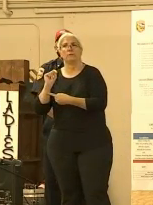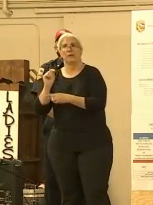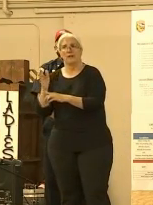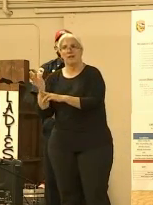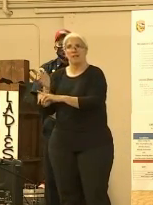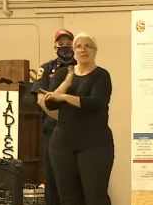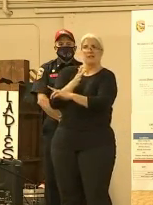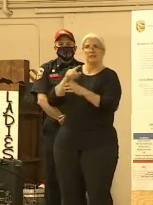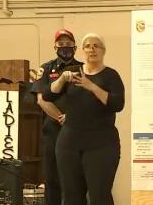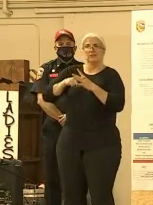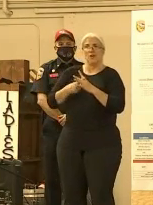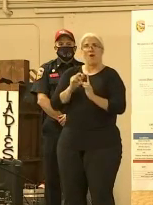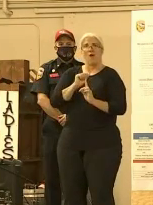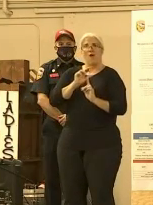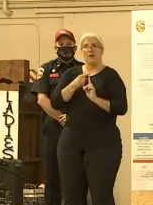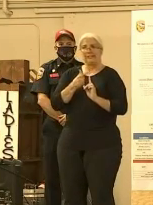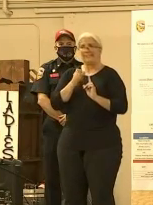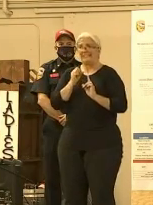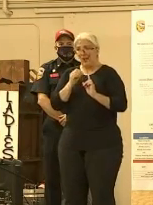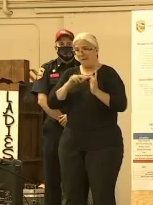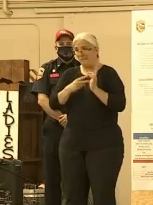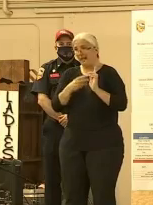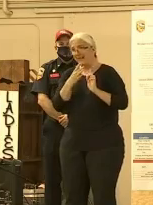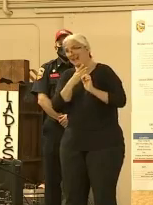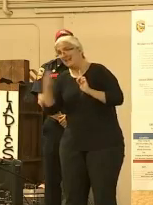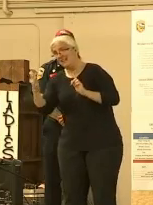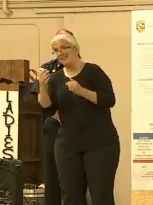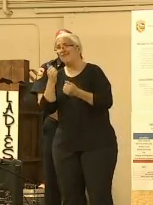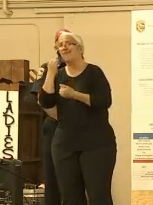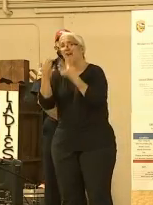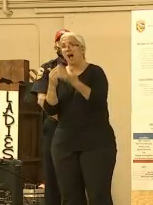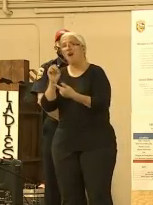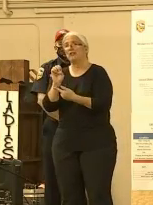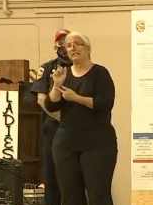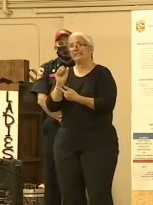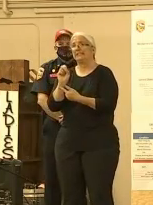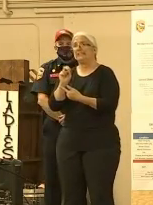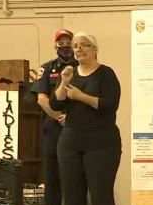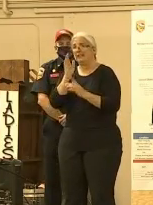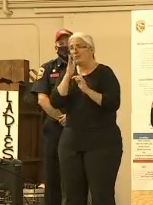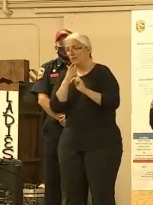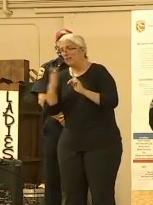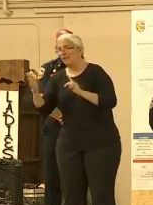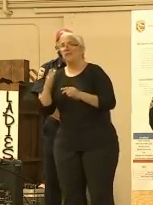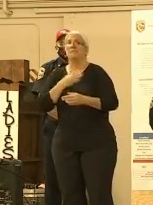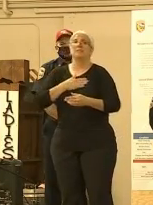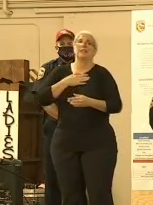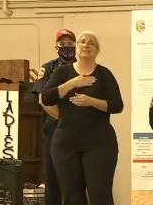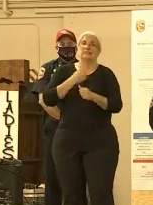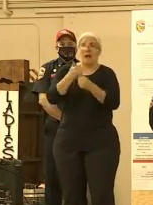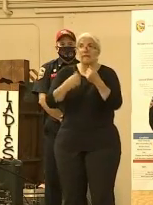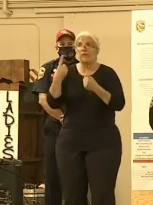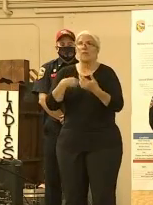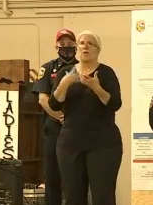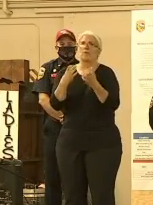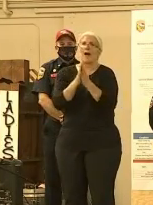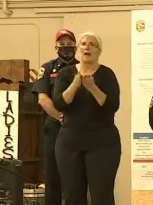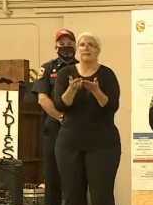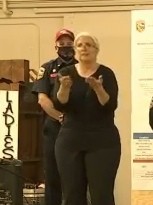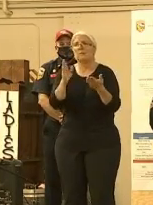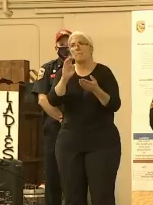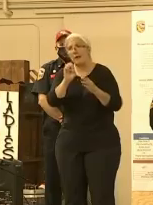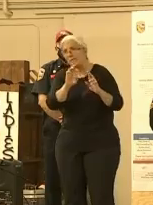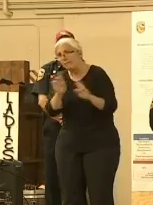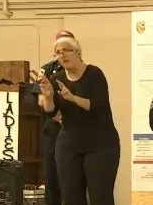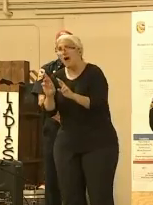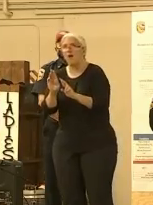we've asked everyone here today has asked you, is to be prepared. I'd like all of you, even though some of you listening in